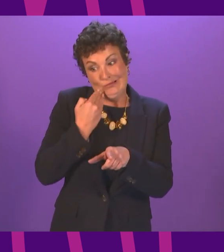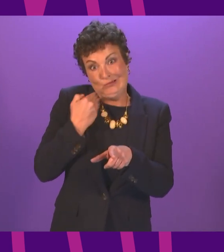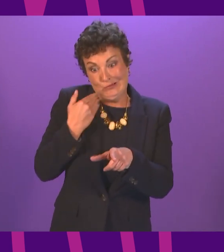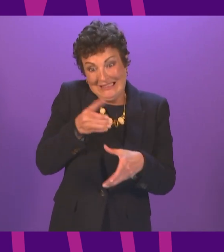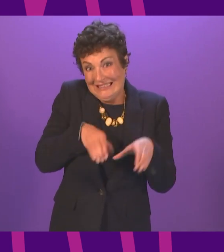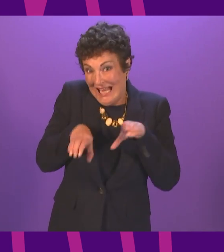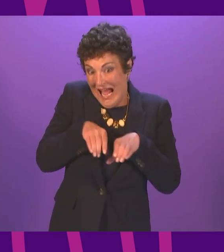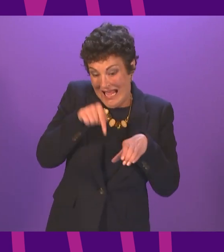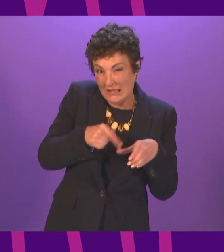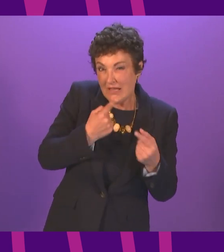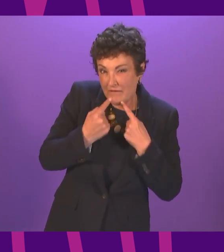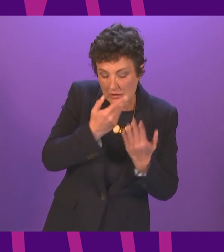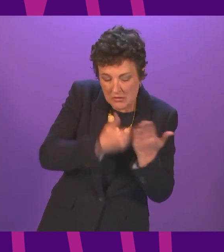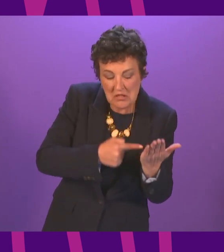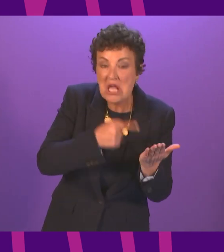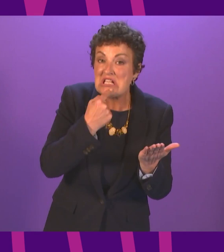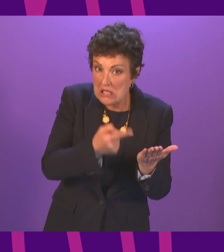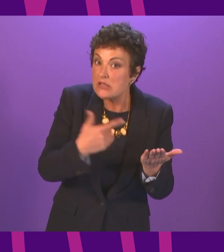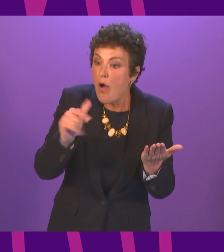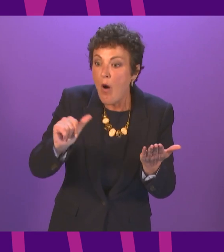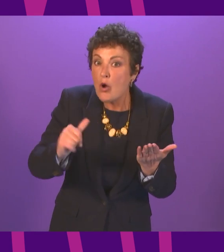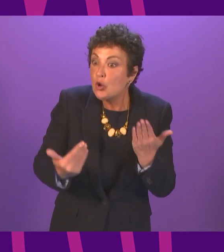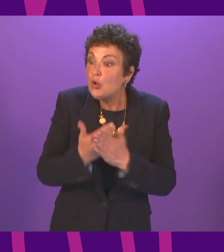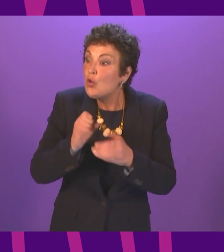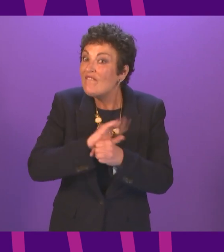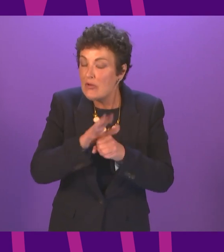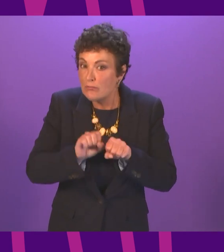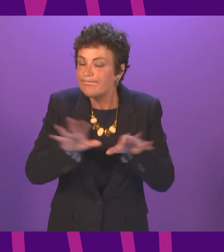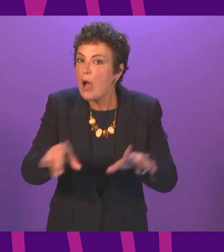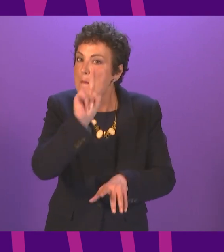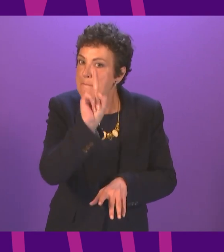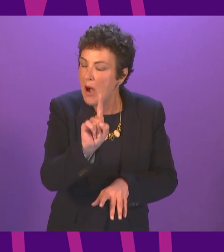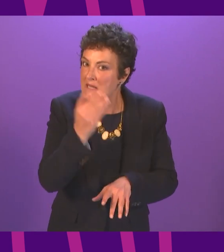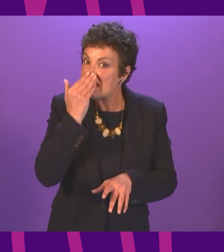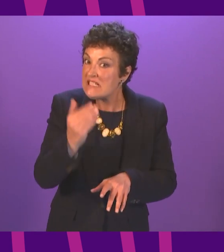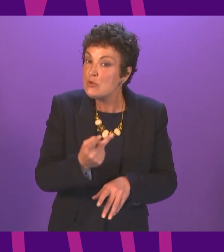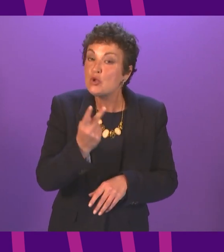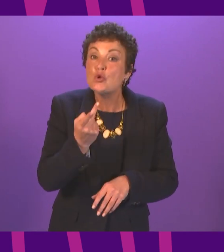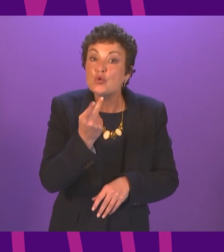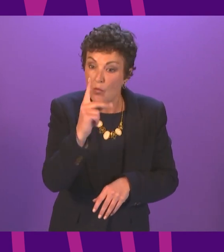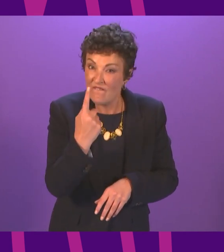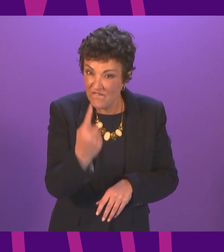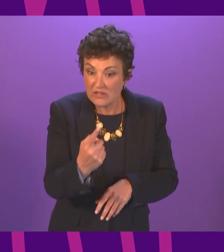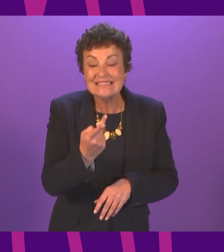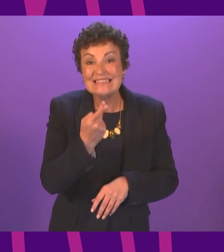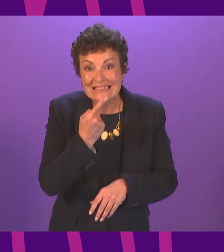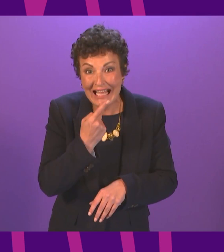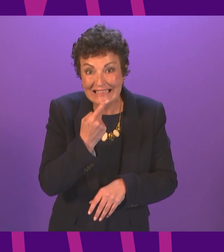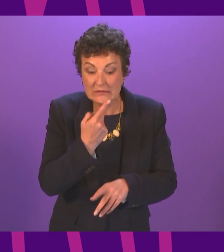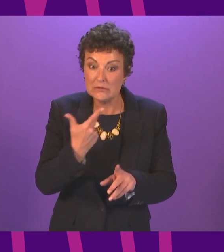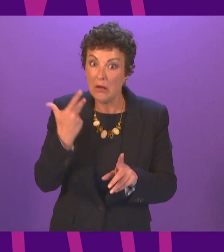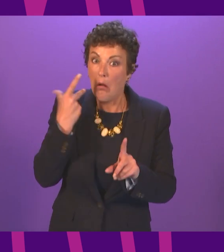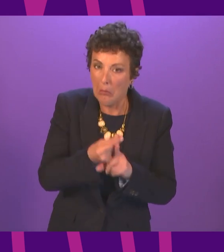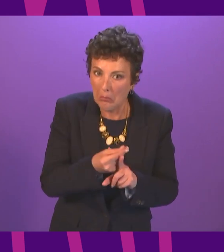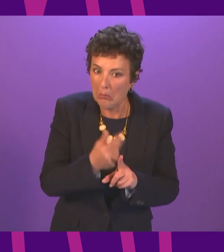while more transmissible, two doses of either vaccine continue to offer high levels of protection against the April 02